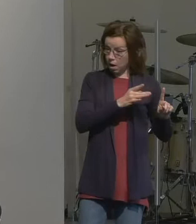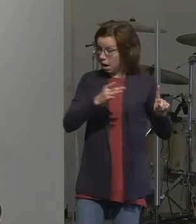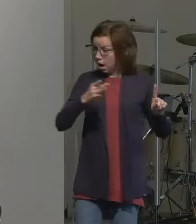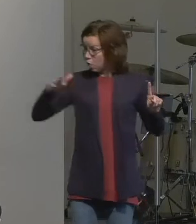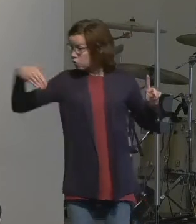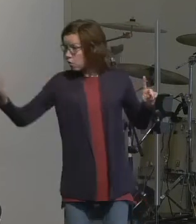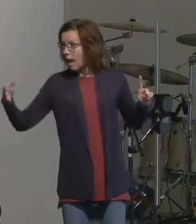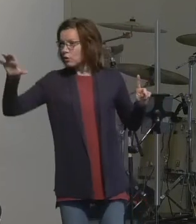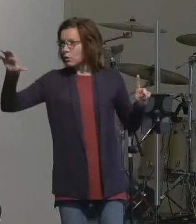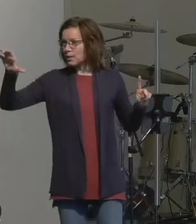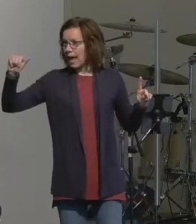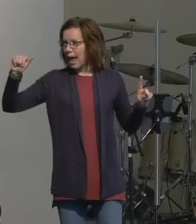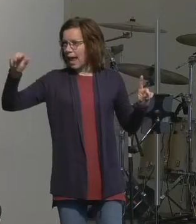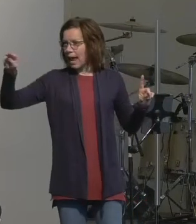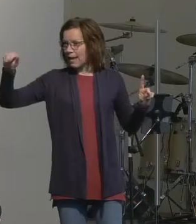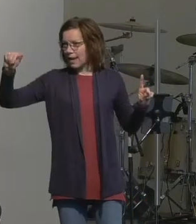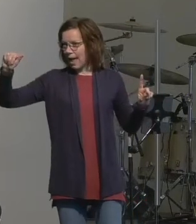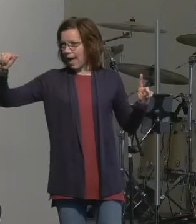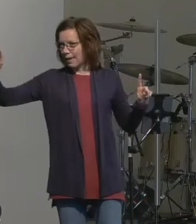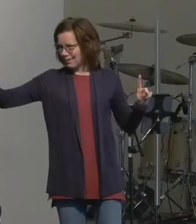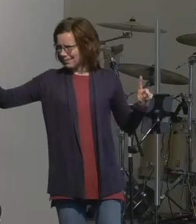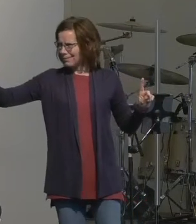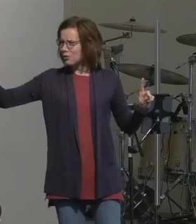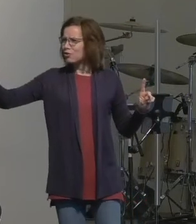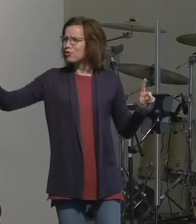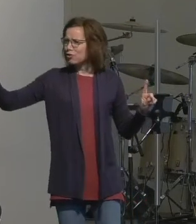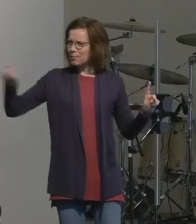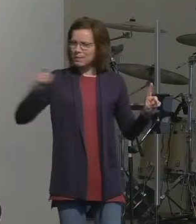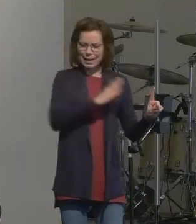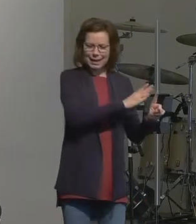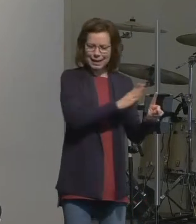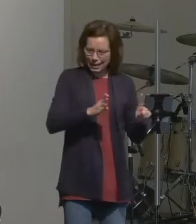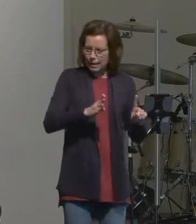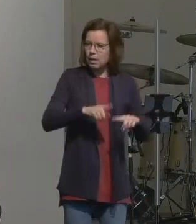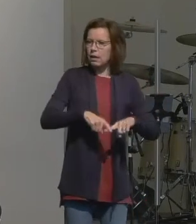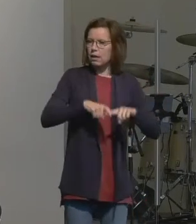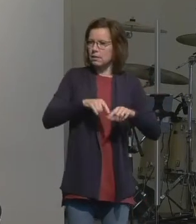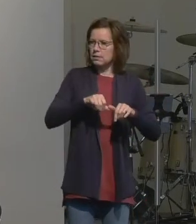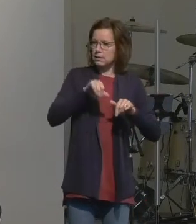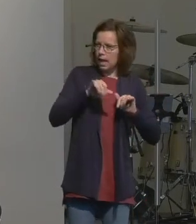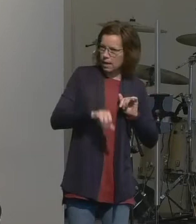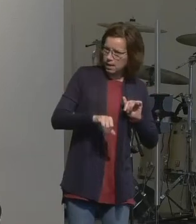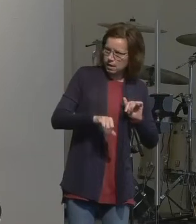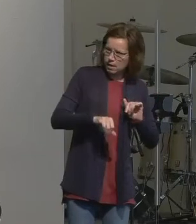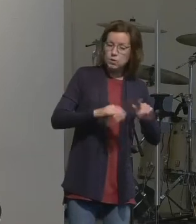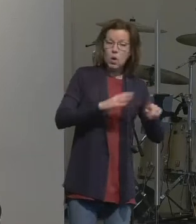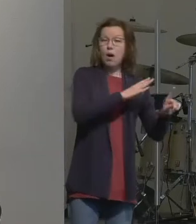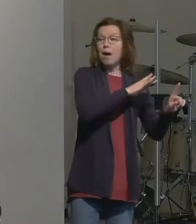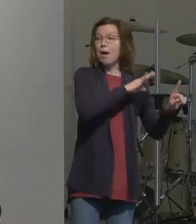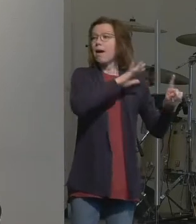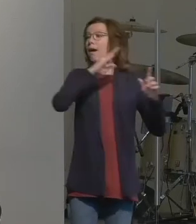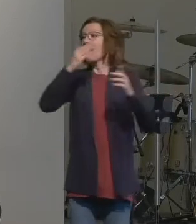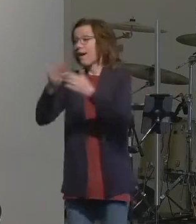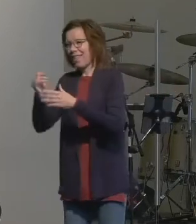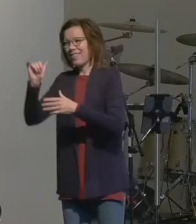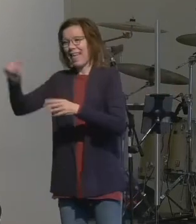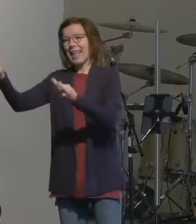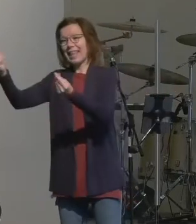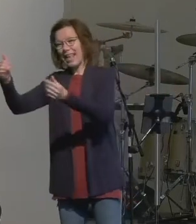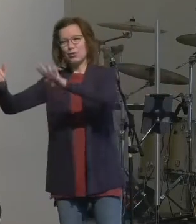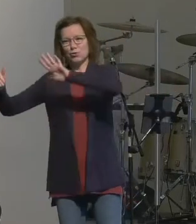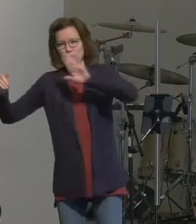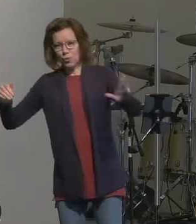Abram and he's going to tell them this land is going to be your land not the song we sing to our kids you know this land is your land this land is my land